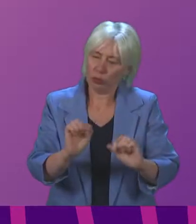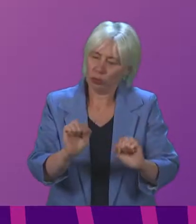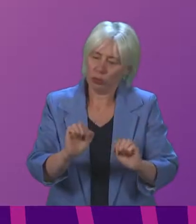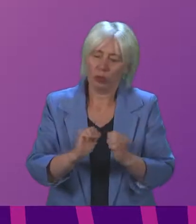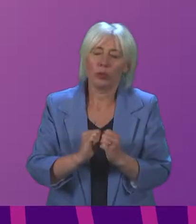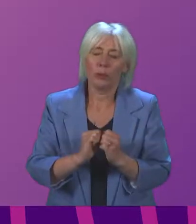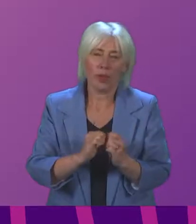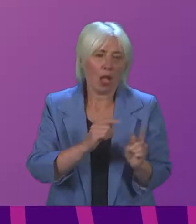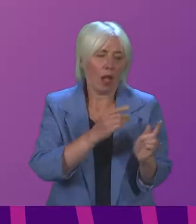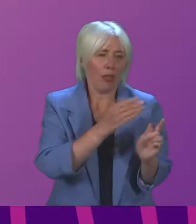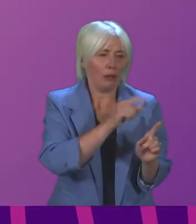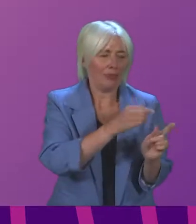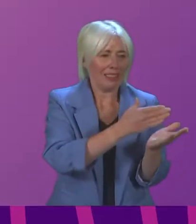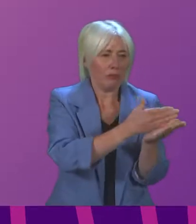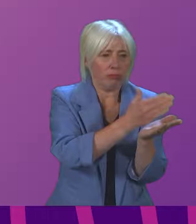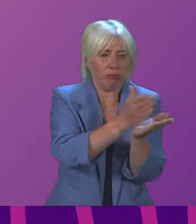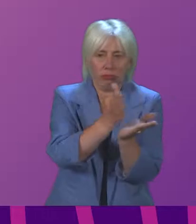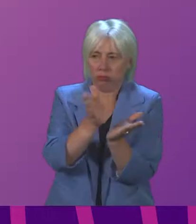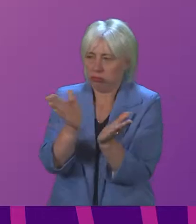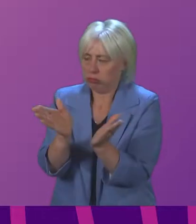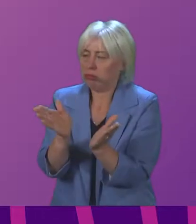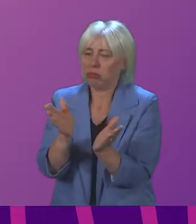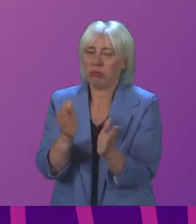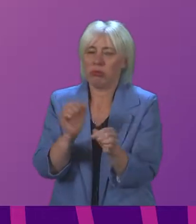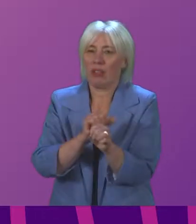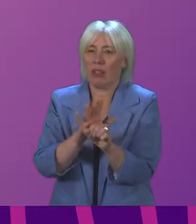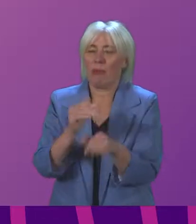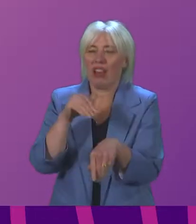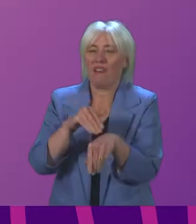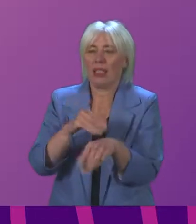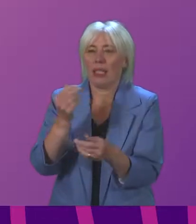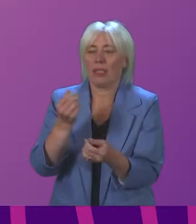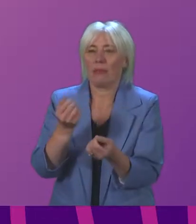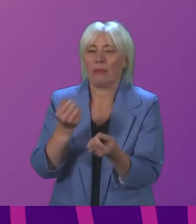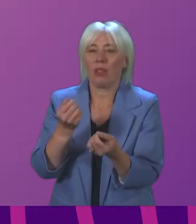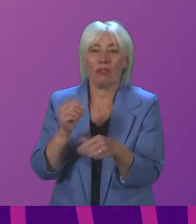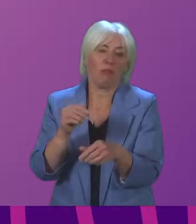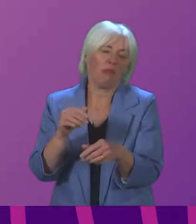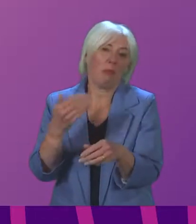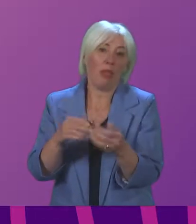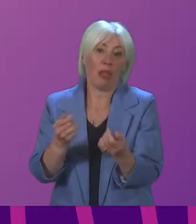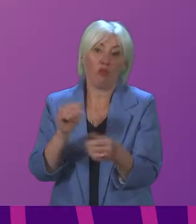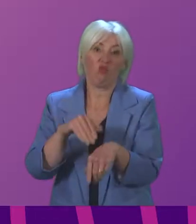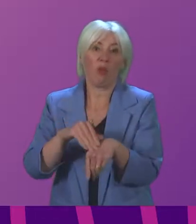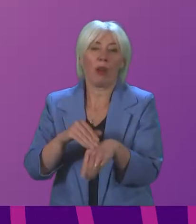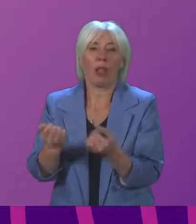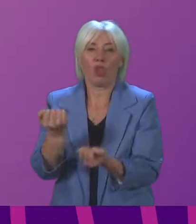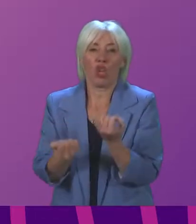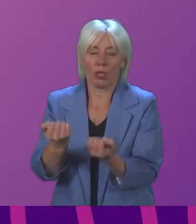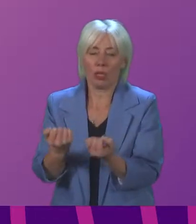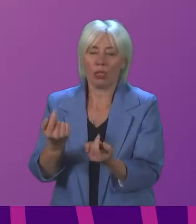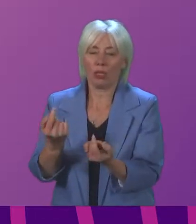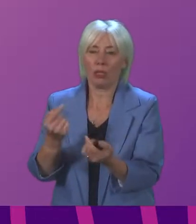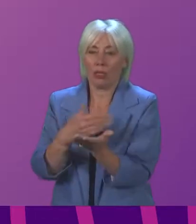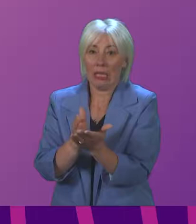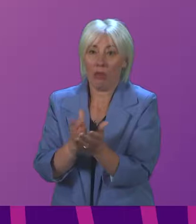the virus has significantly impacted the criminal justice sector. As a committee, we have tried to